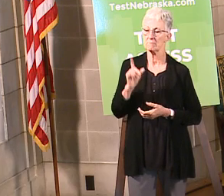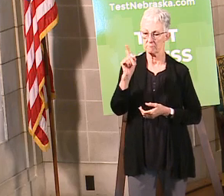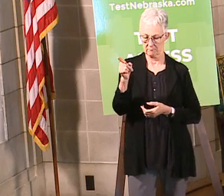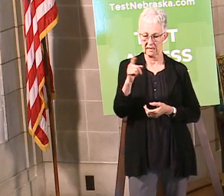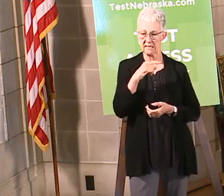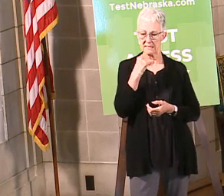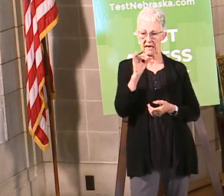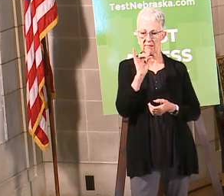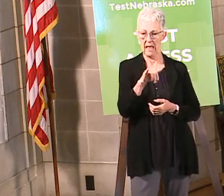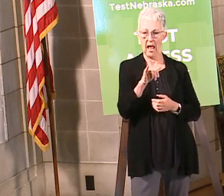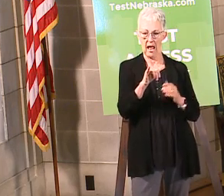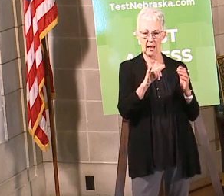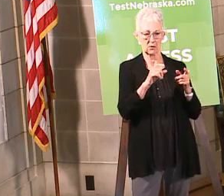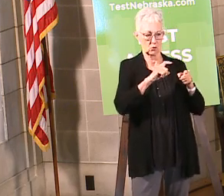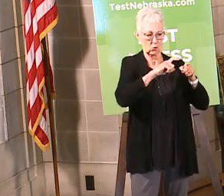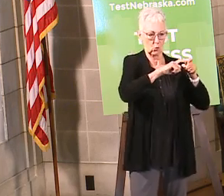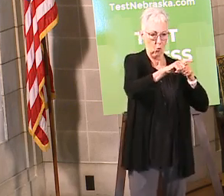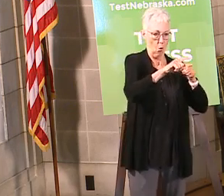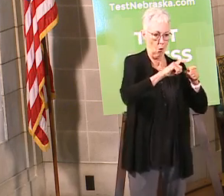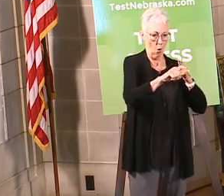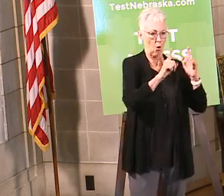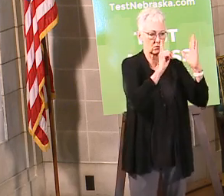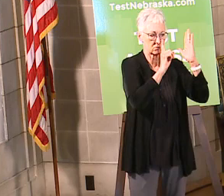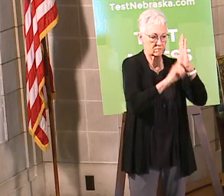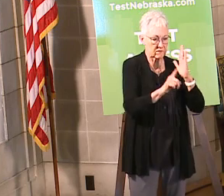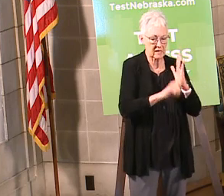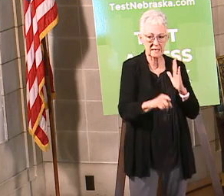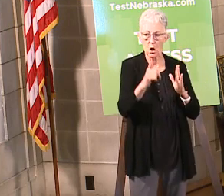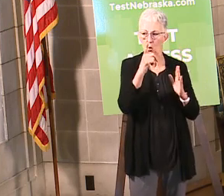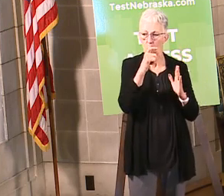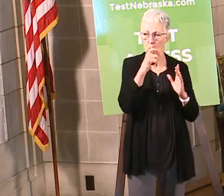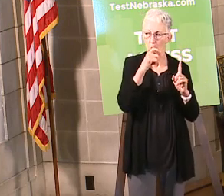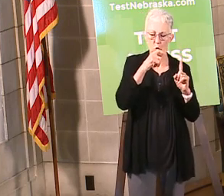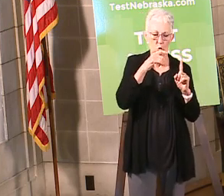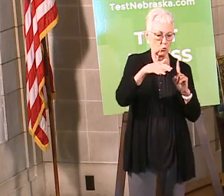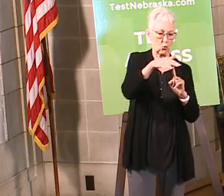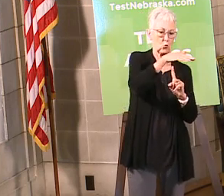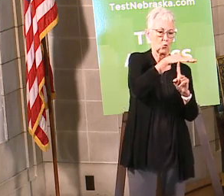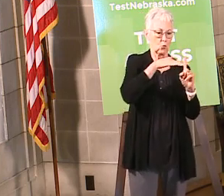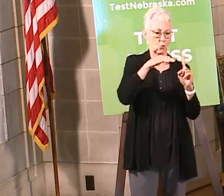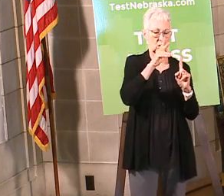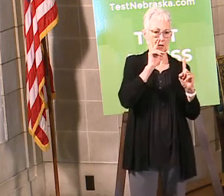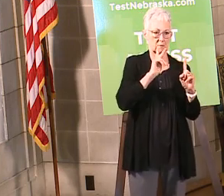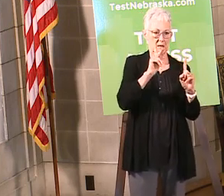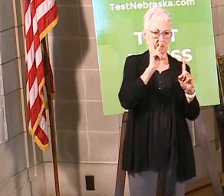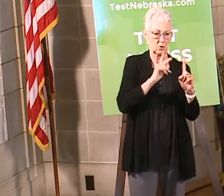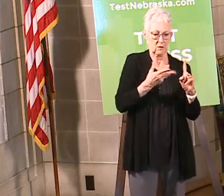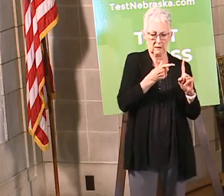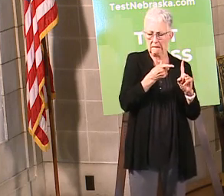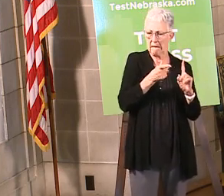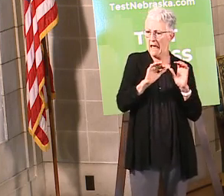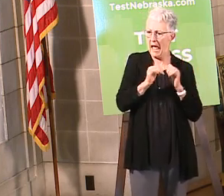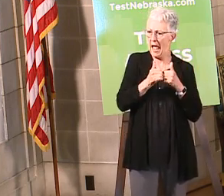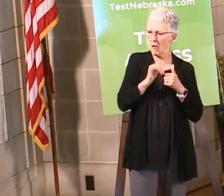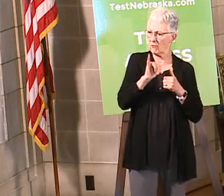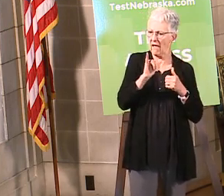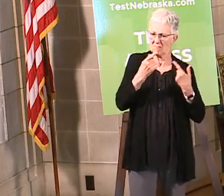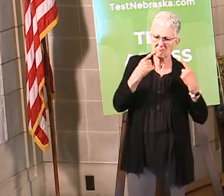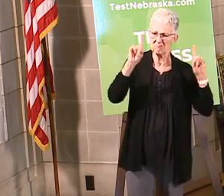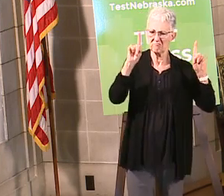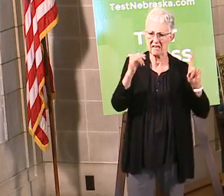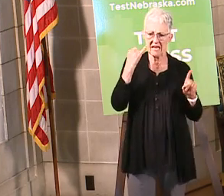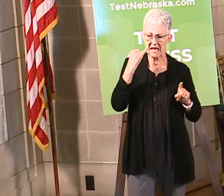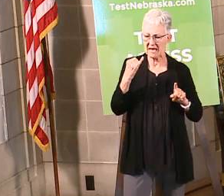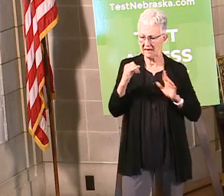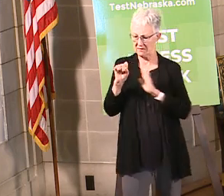or not? So the question is, why is contact tracing important if you can't actually track whether it's happening or not? I think it's,